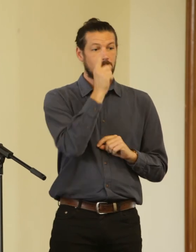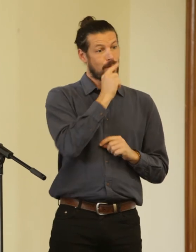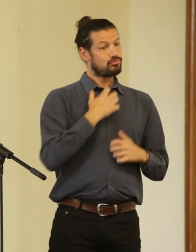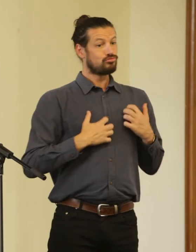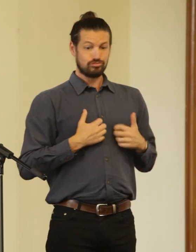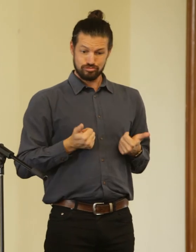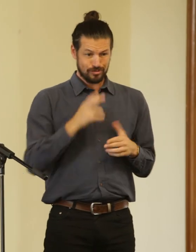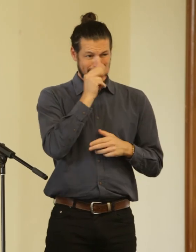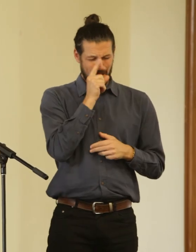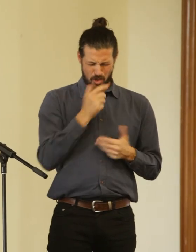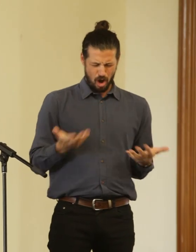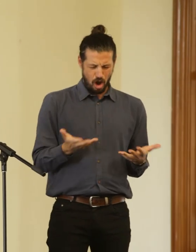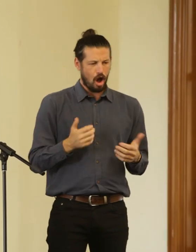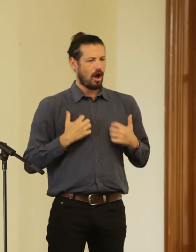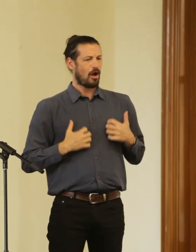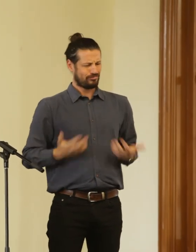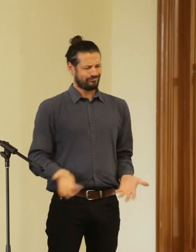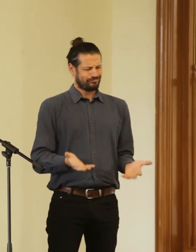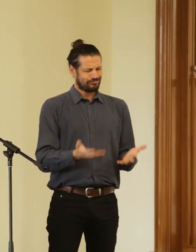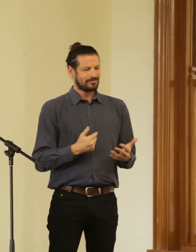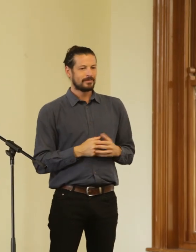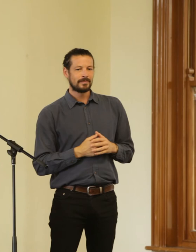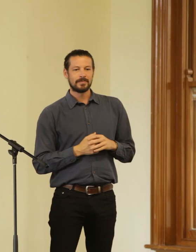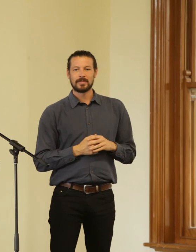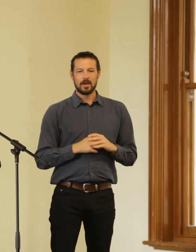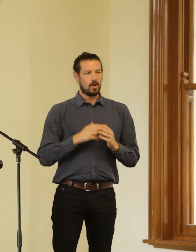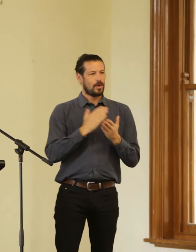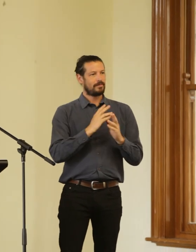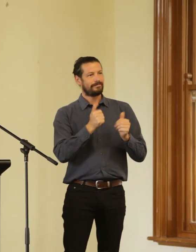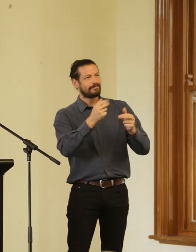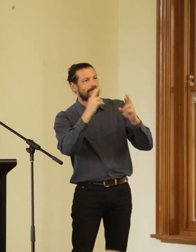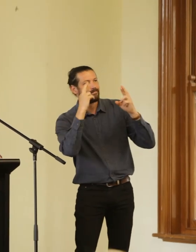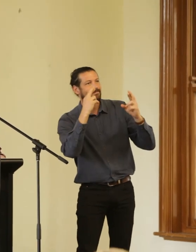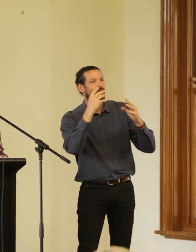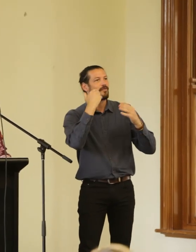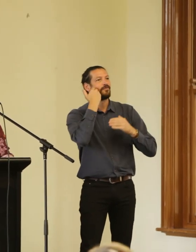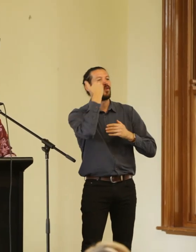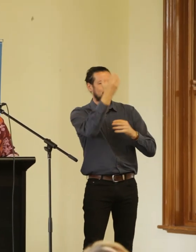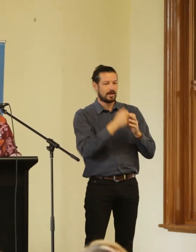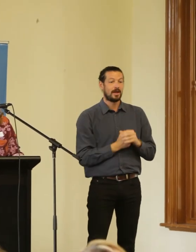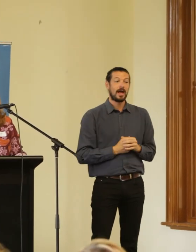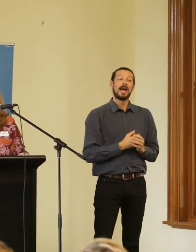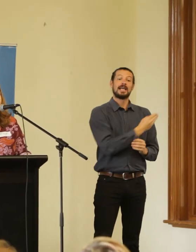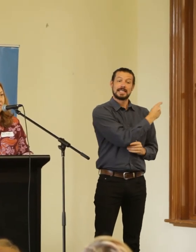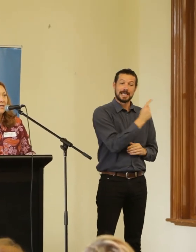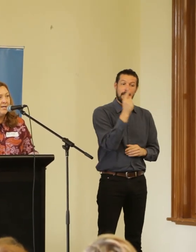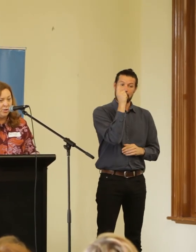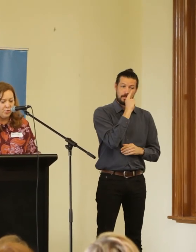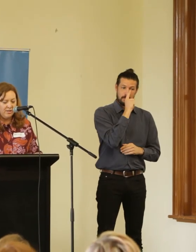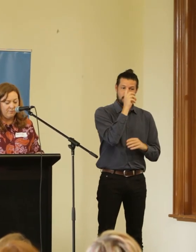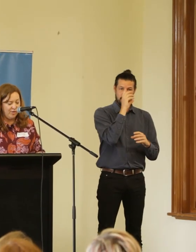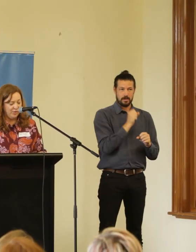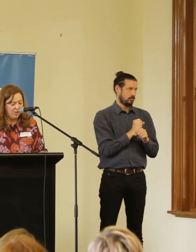that young people could be so passionate about matters of public policy and see great hopes for the future. And then there are those who believe,